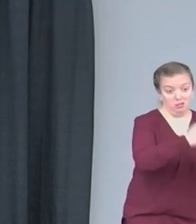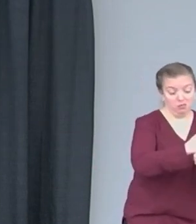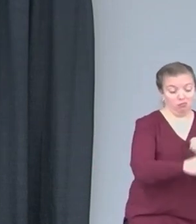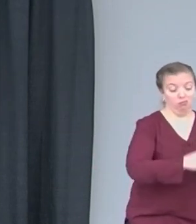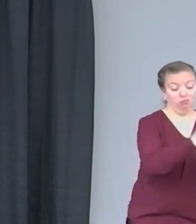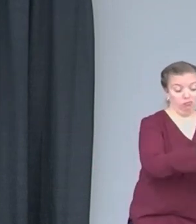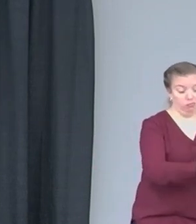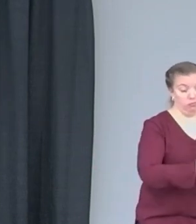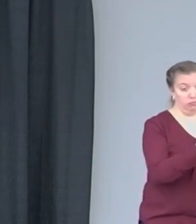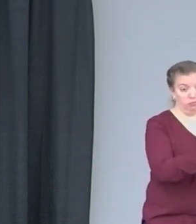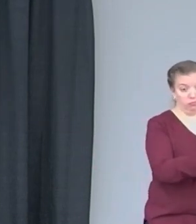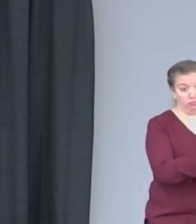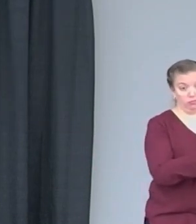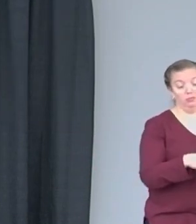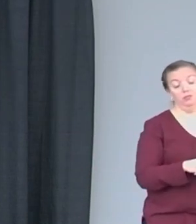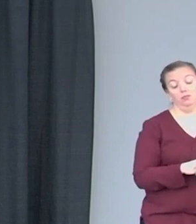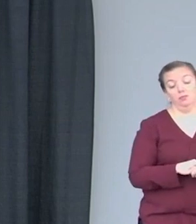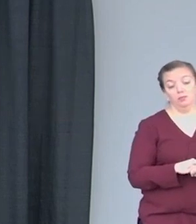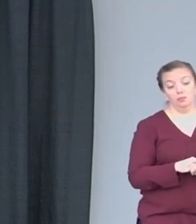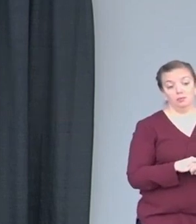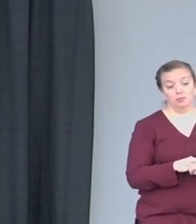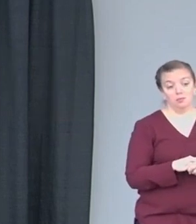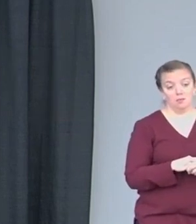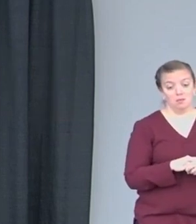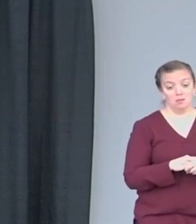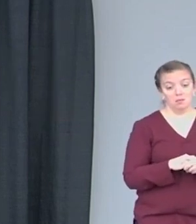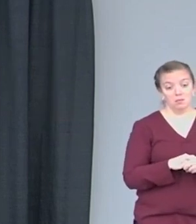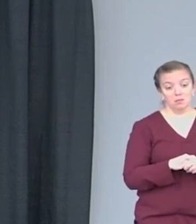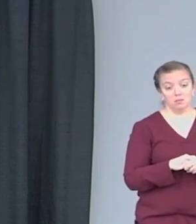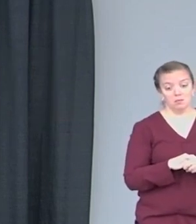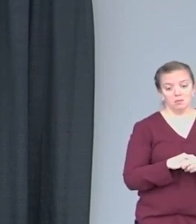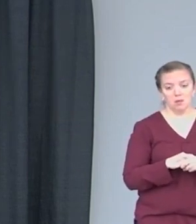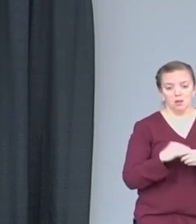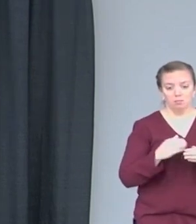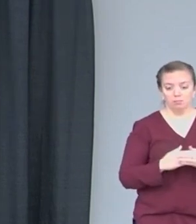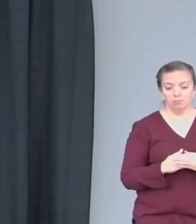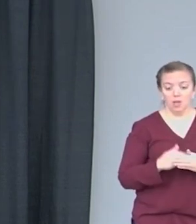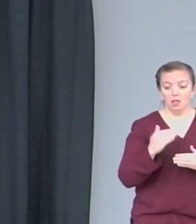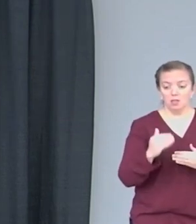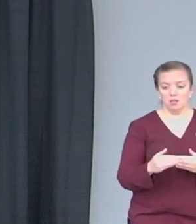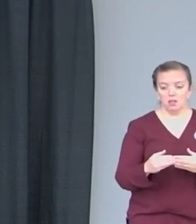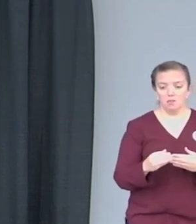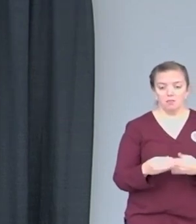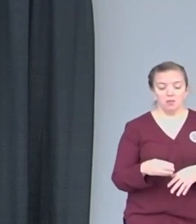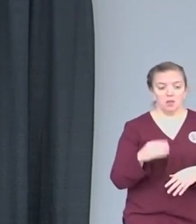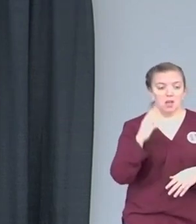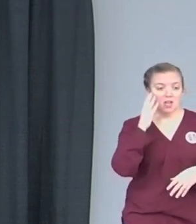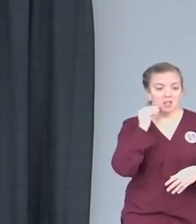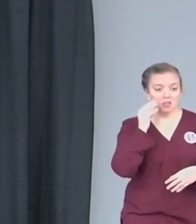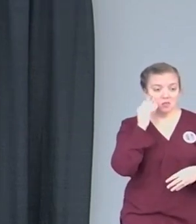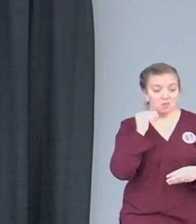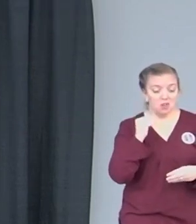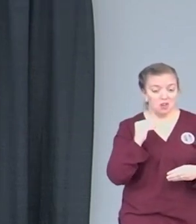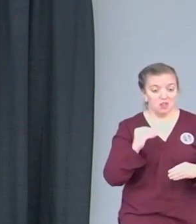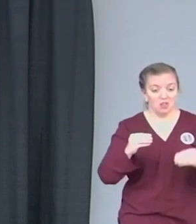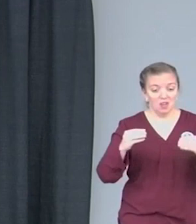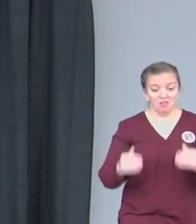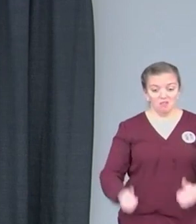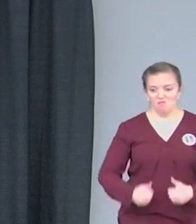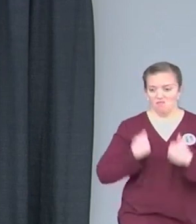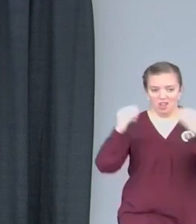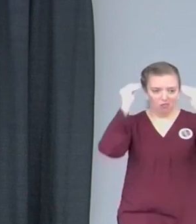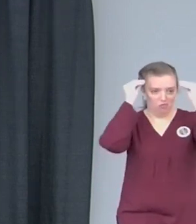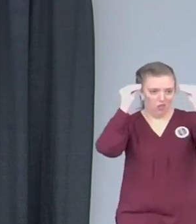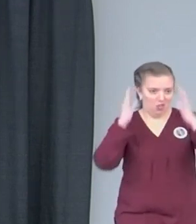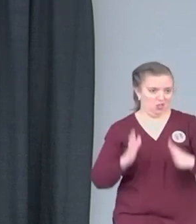now, with that being said, my next thing is, experience is the teacher that owes no favors. When I